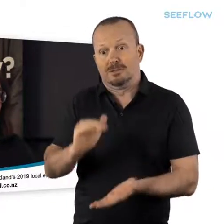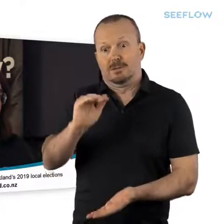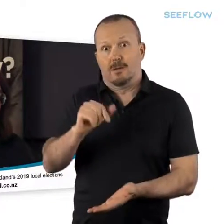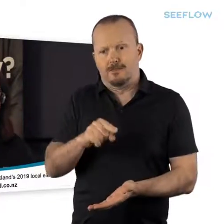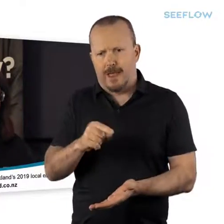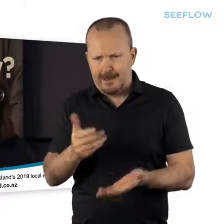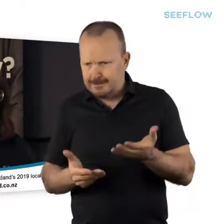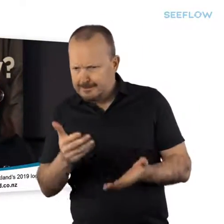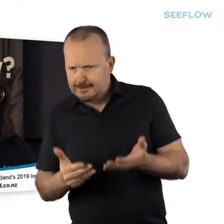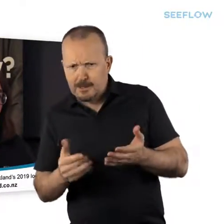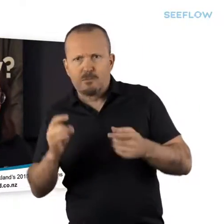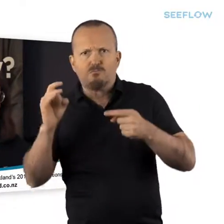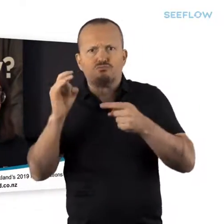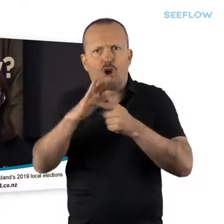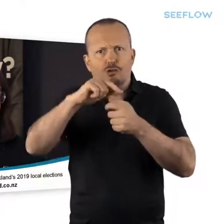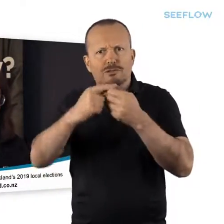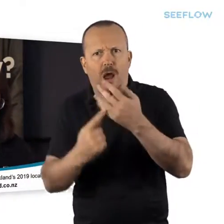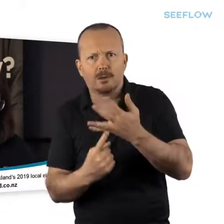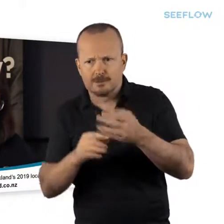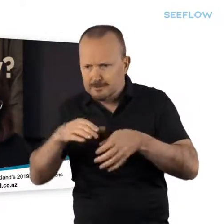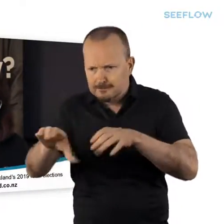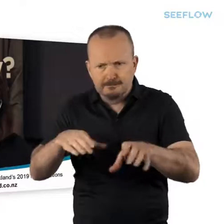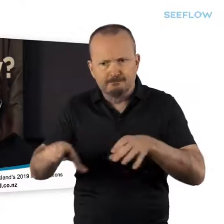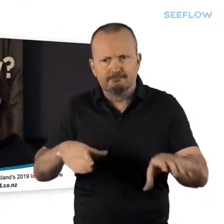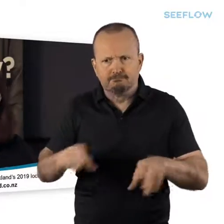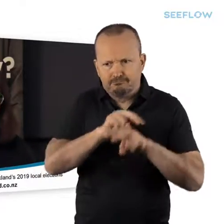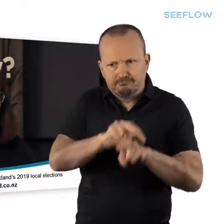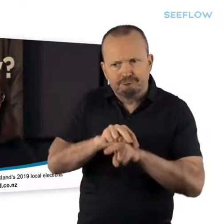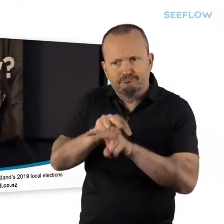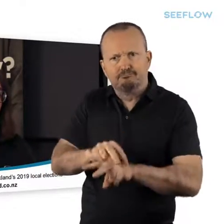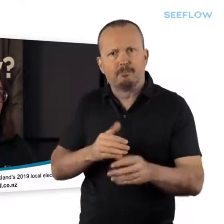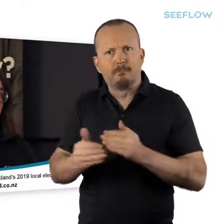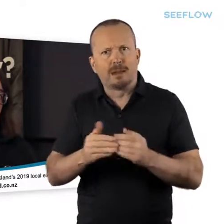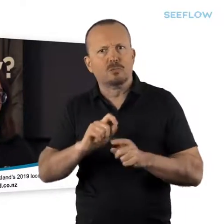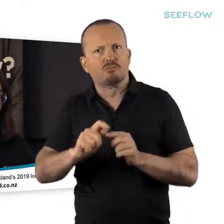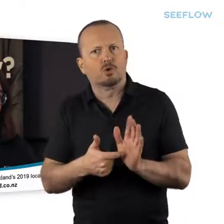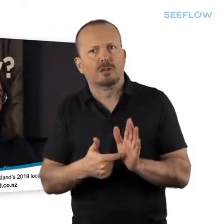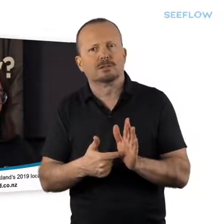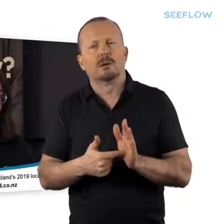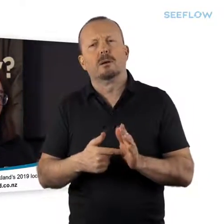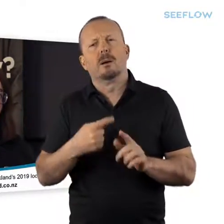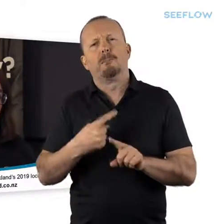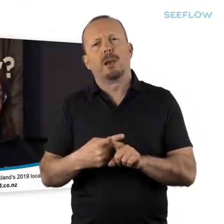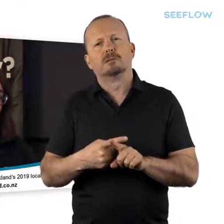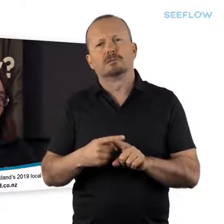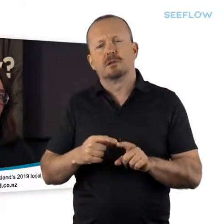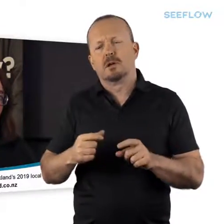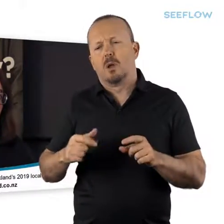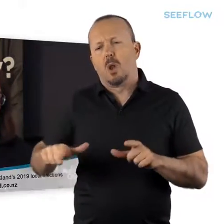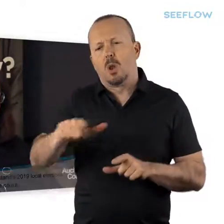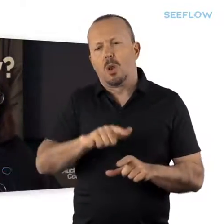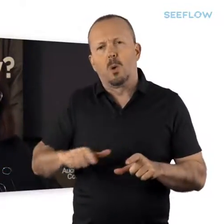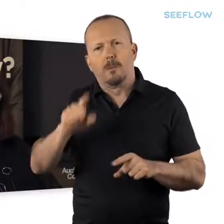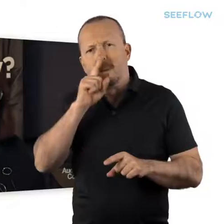and also monitor that spending and delivery of projects. And they're responsible for building strong